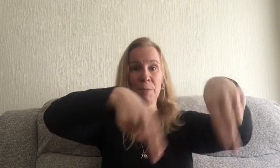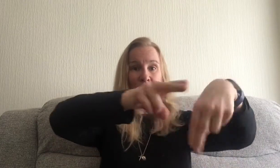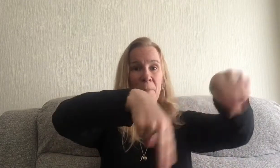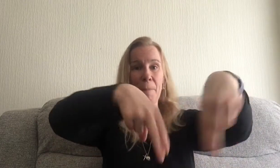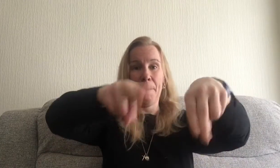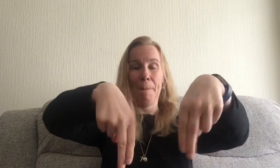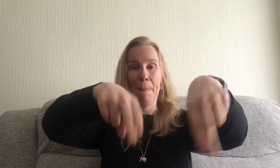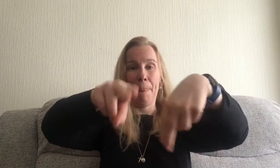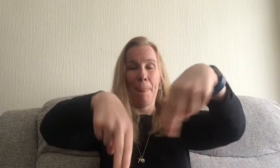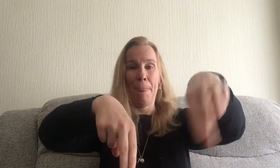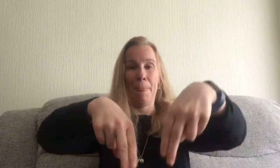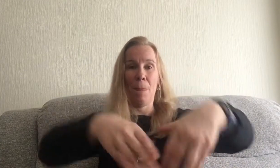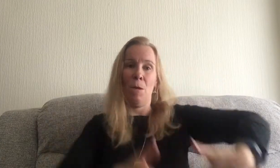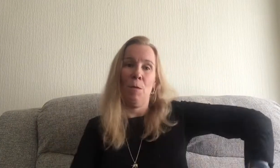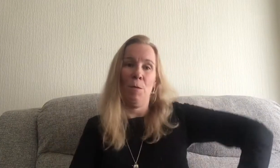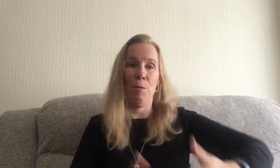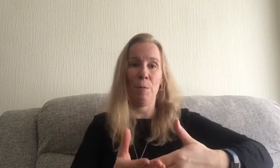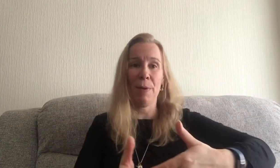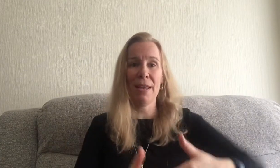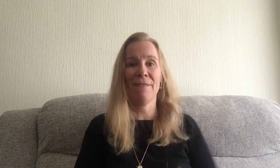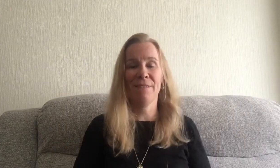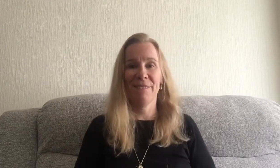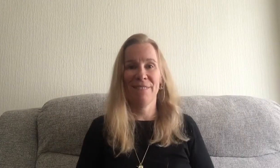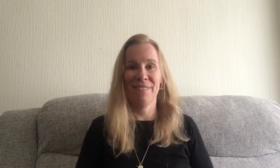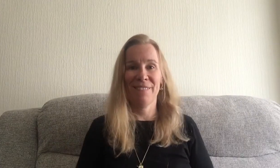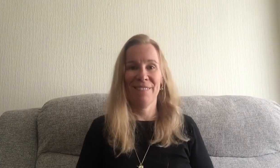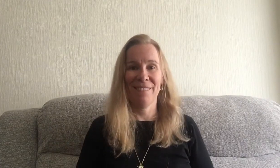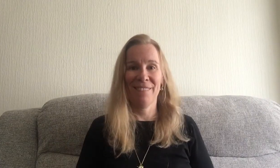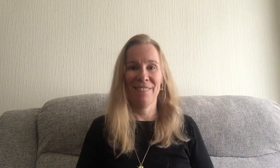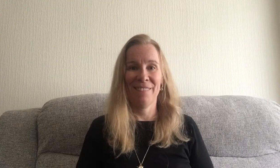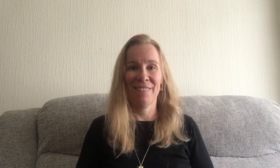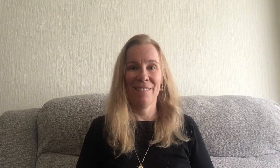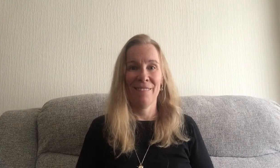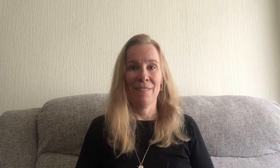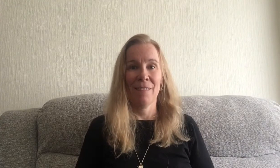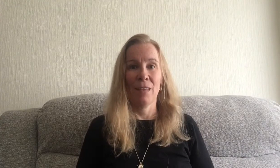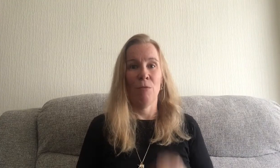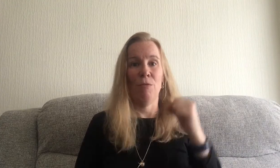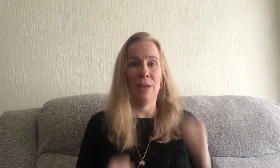rugby running